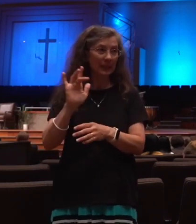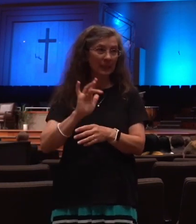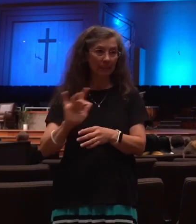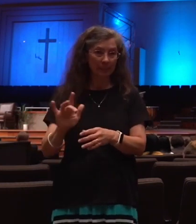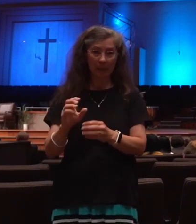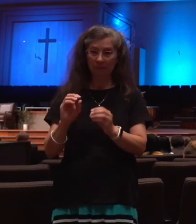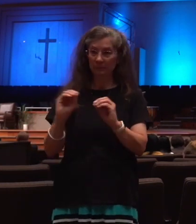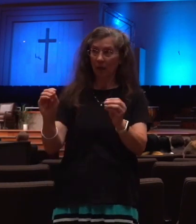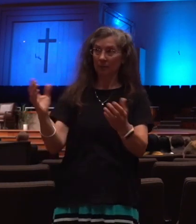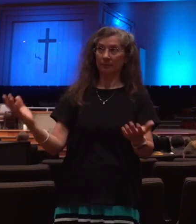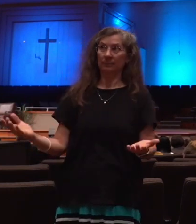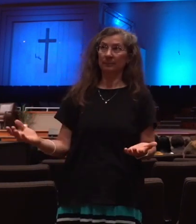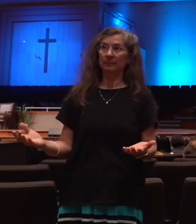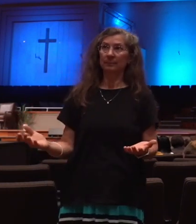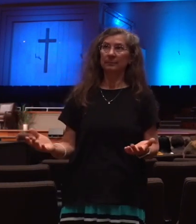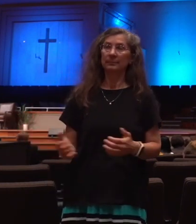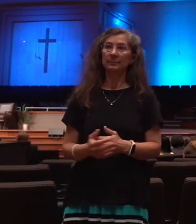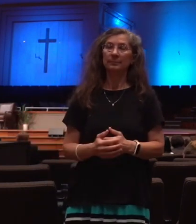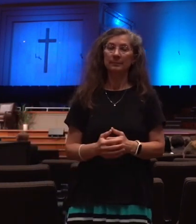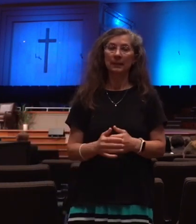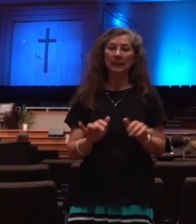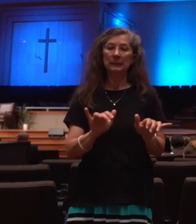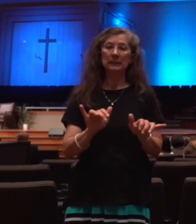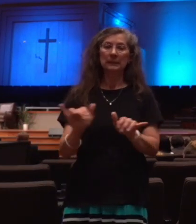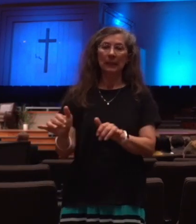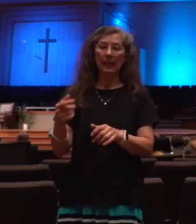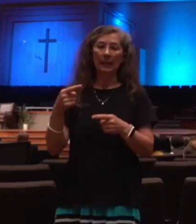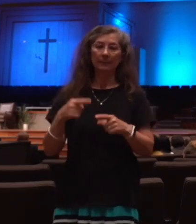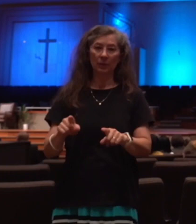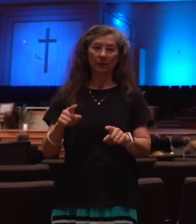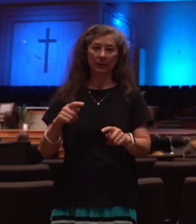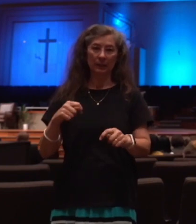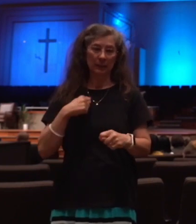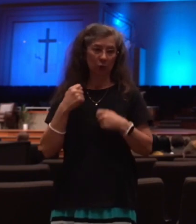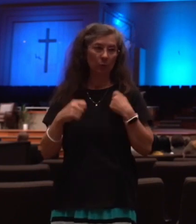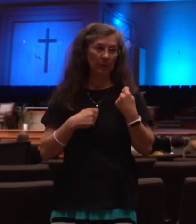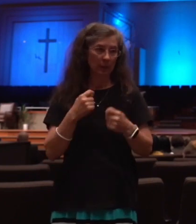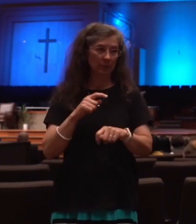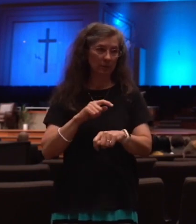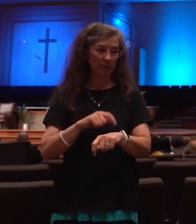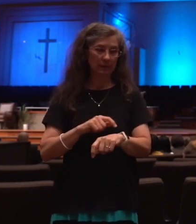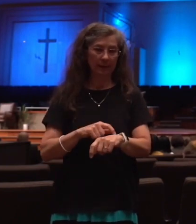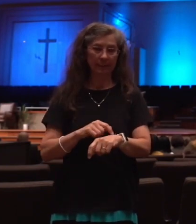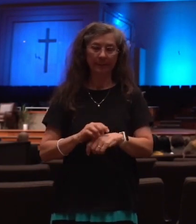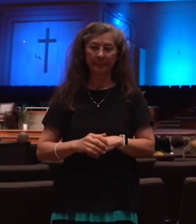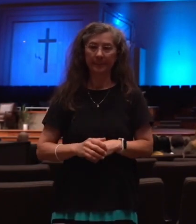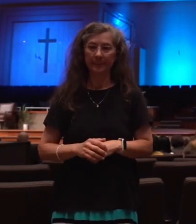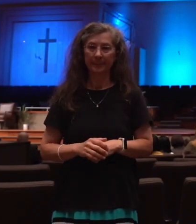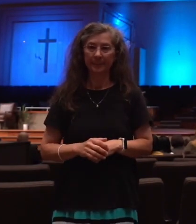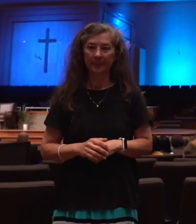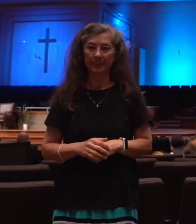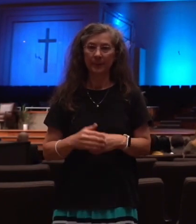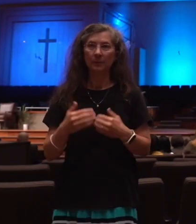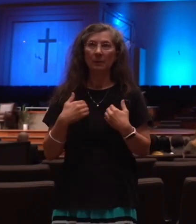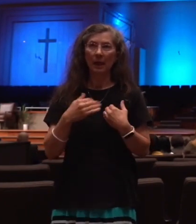But it'll be much more serious than that. There will be famine. And then, of course,